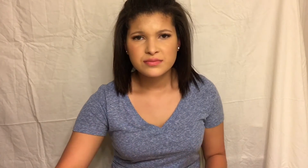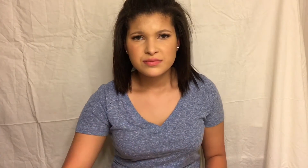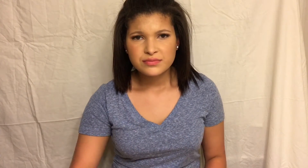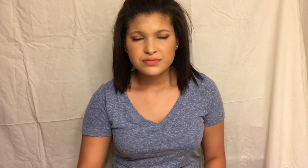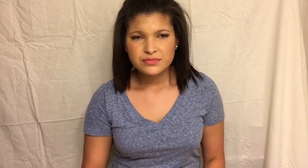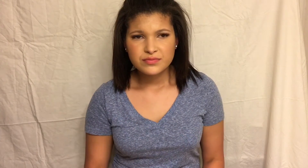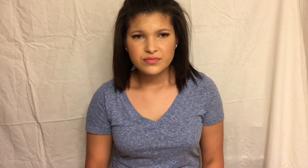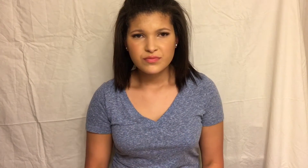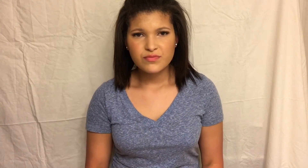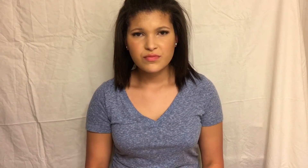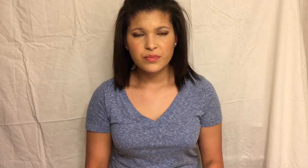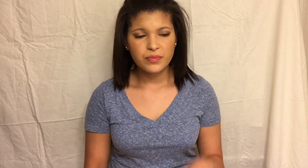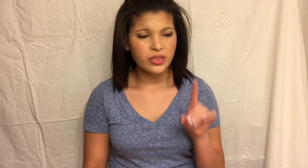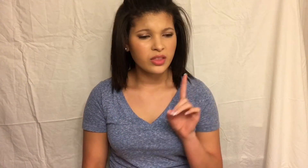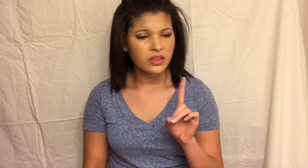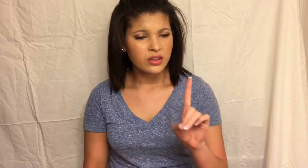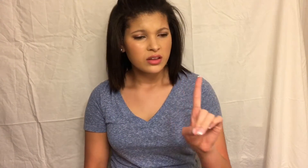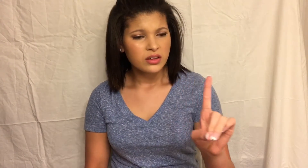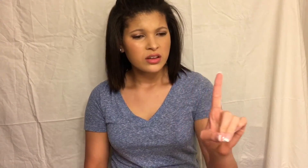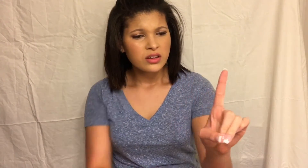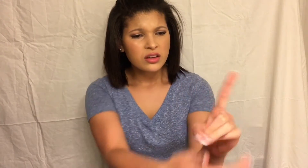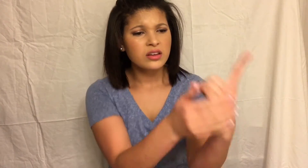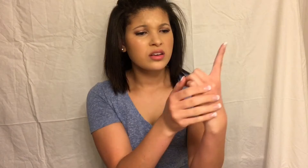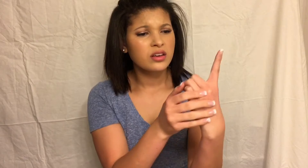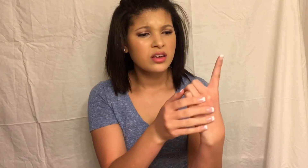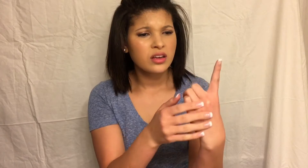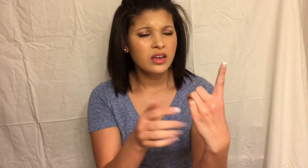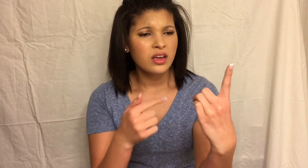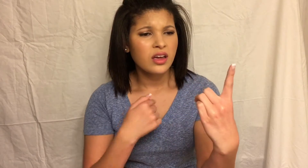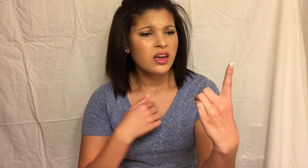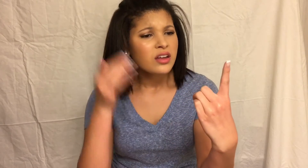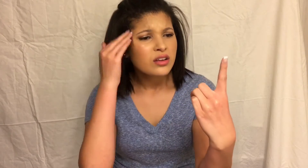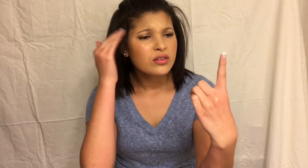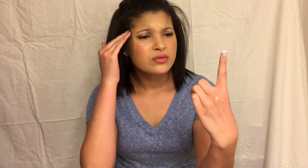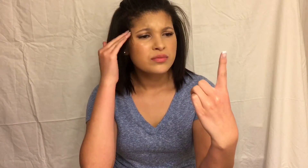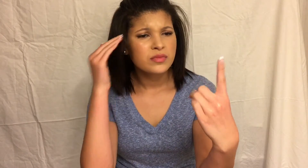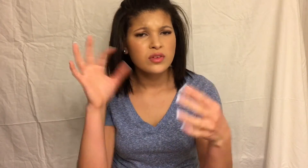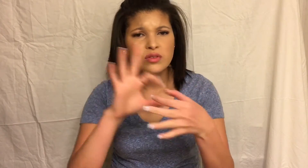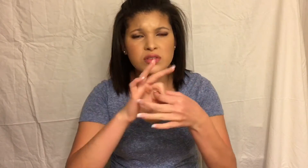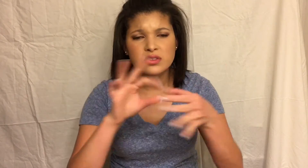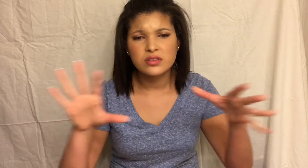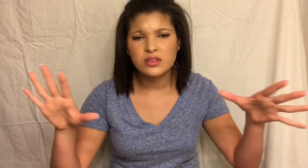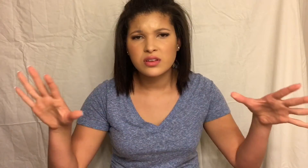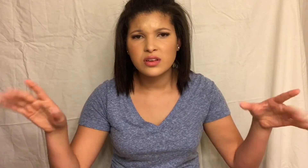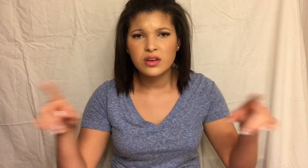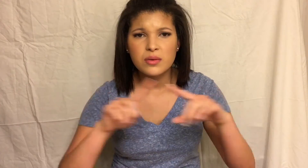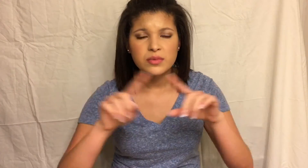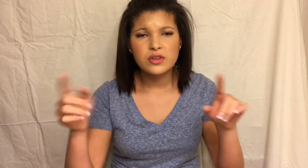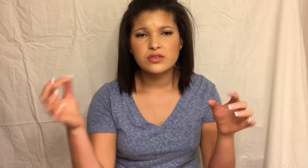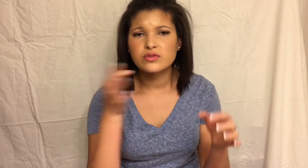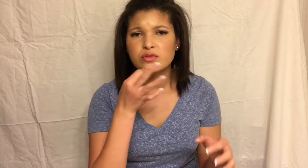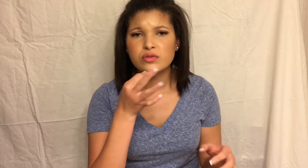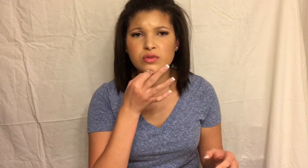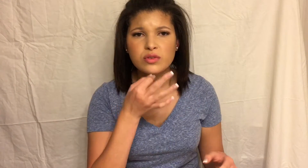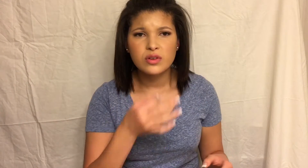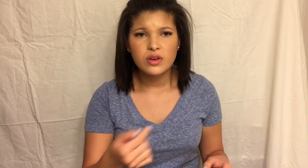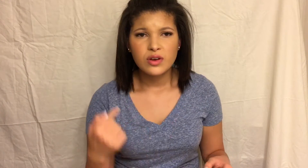since there's nothing left here To say it's not our own, I know we'll ask but soon we'll know